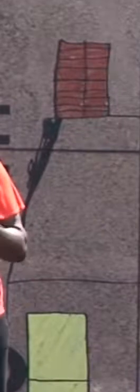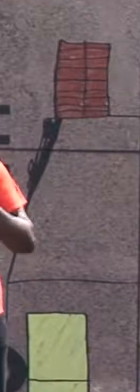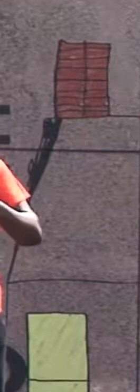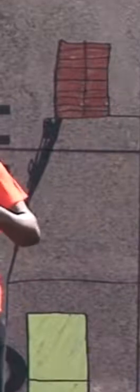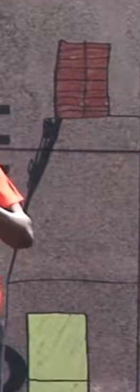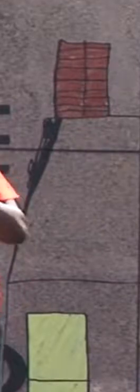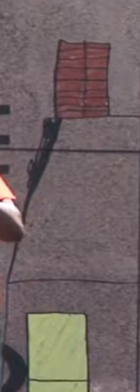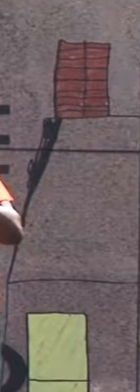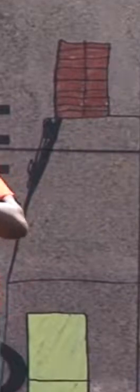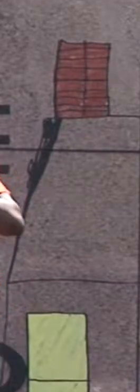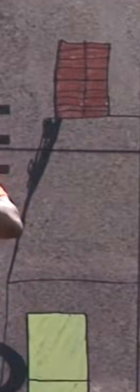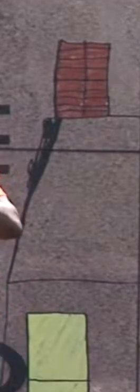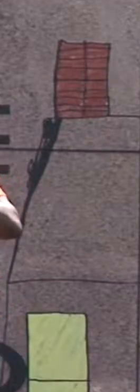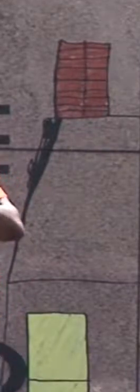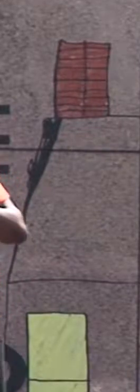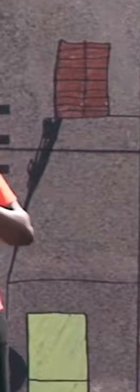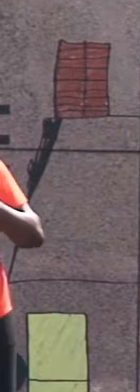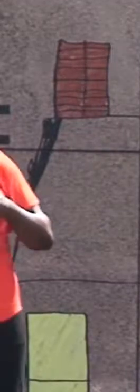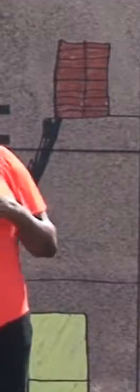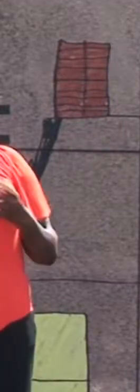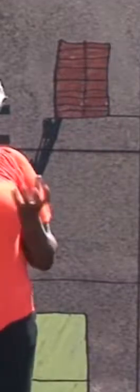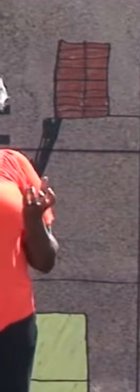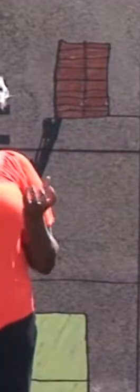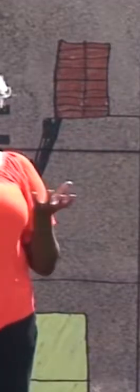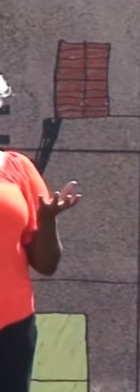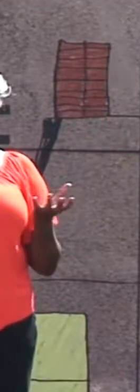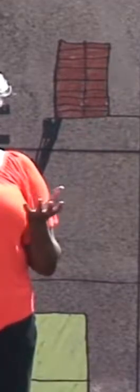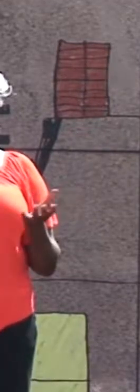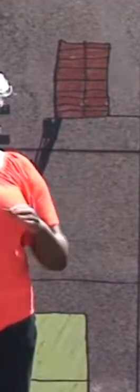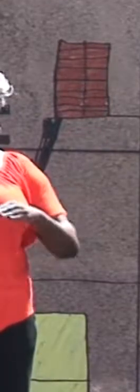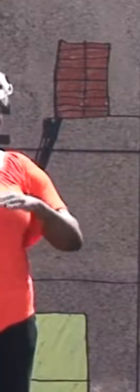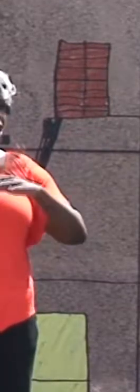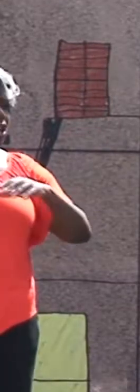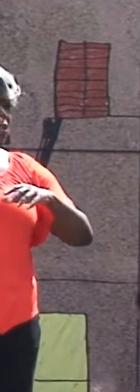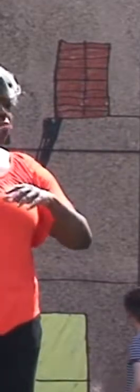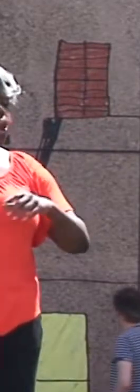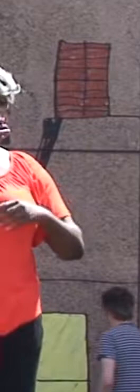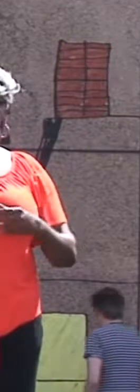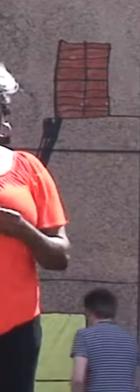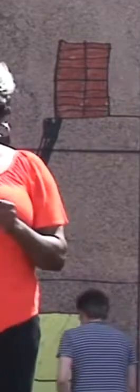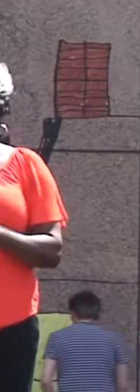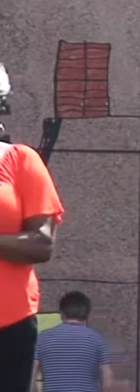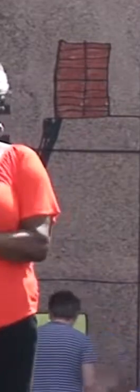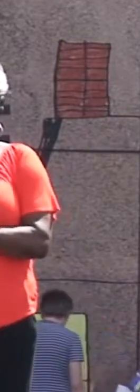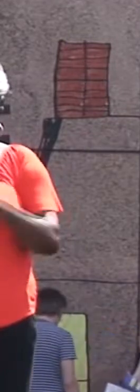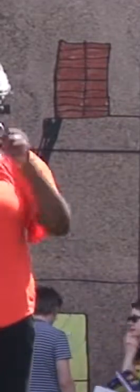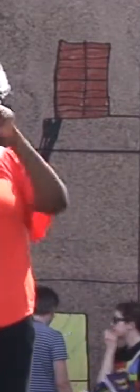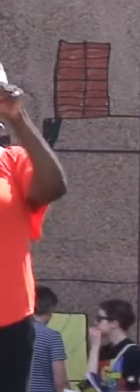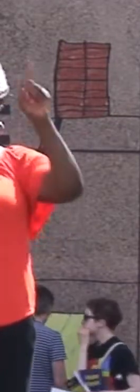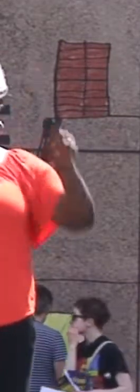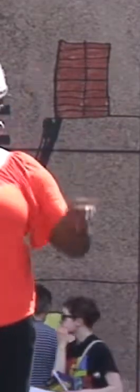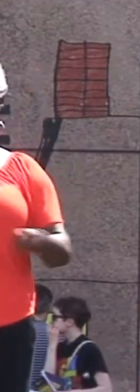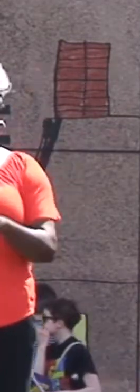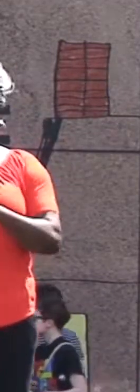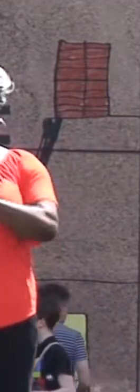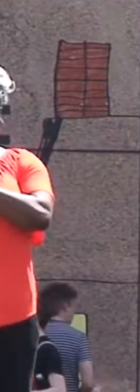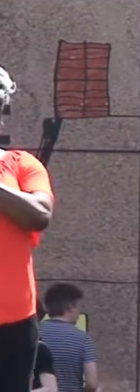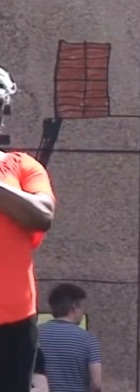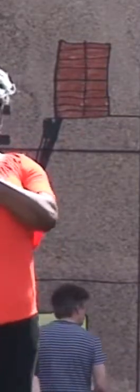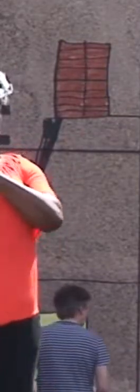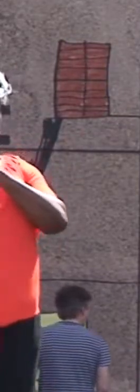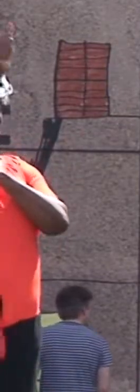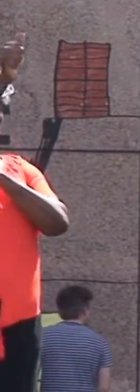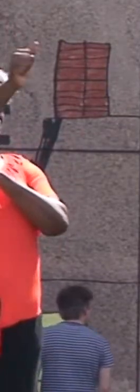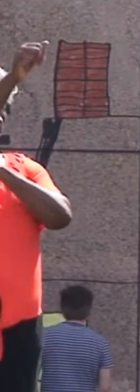next one, though, I thought I'd like to call out ... If you're holding a sign, why you hold your signs up? Let me call out a couple. I saw some great signs here. Up and